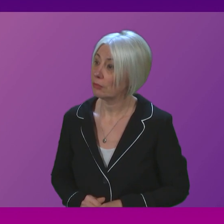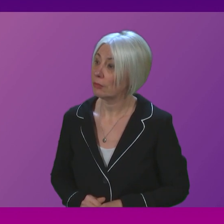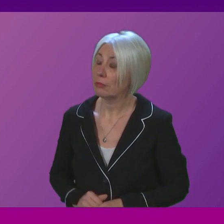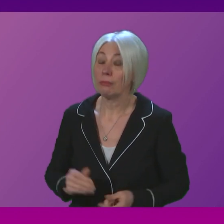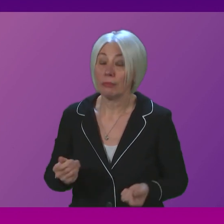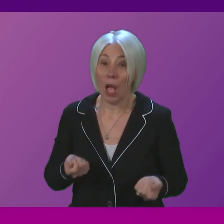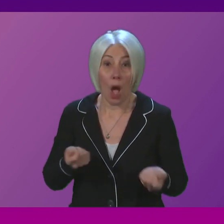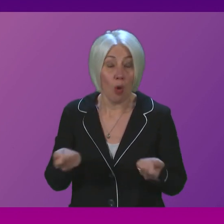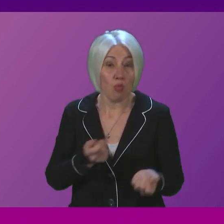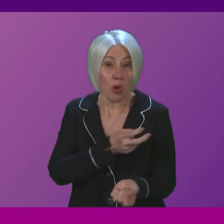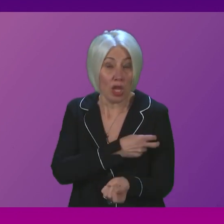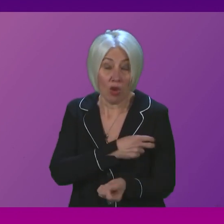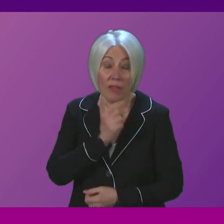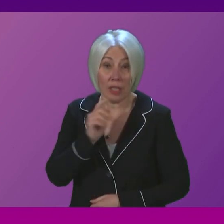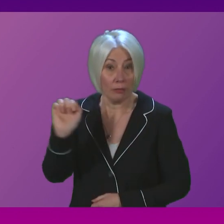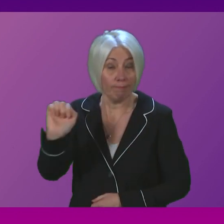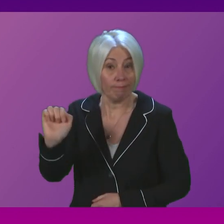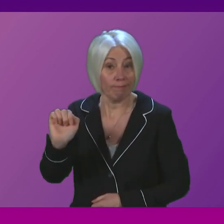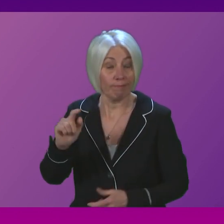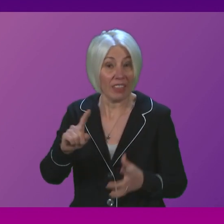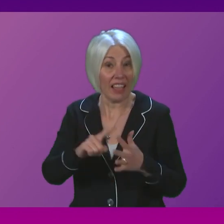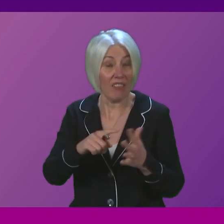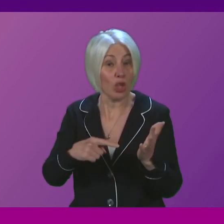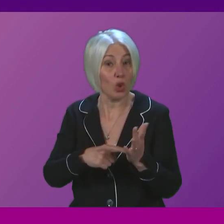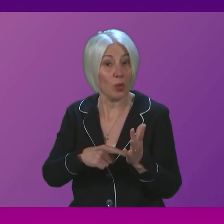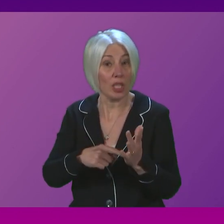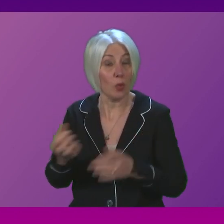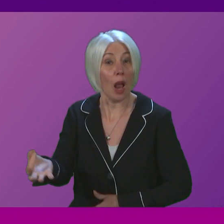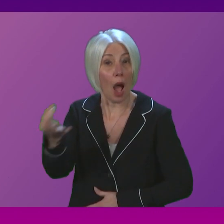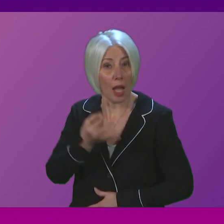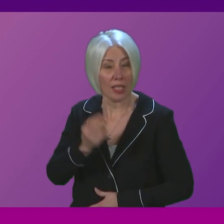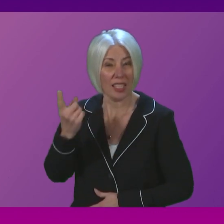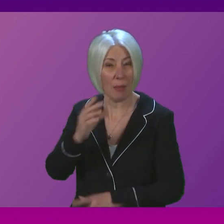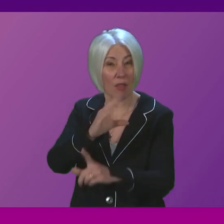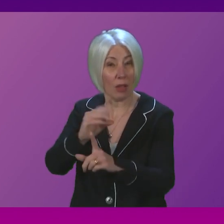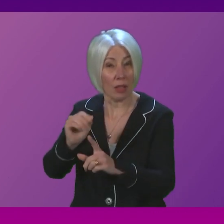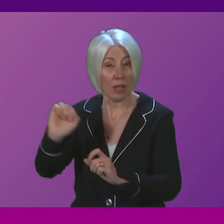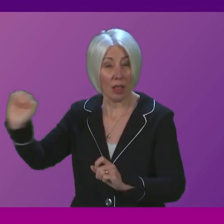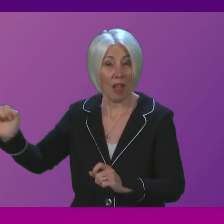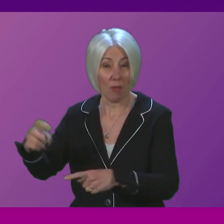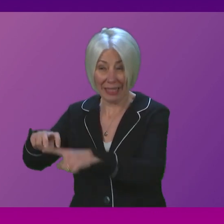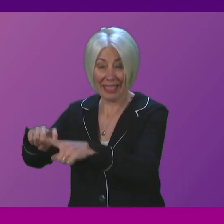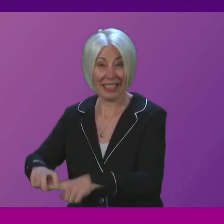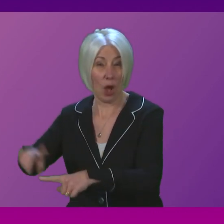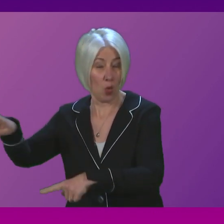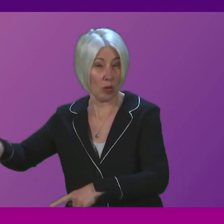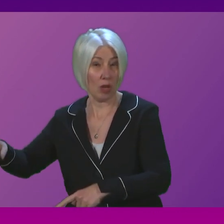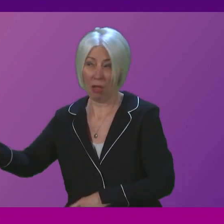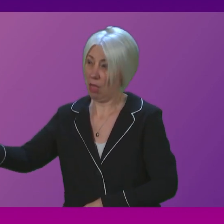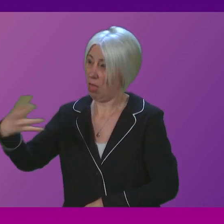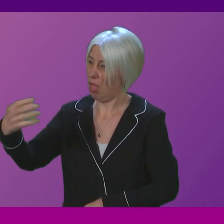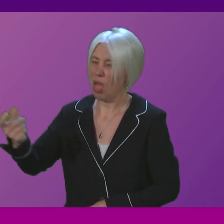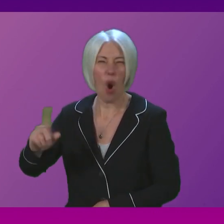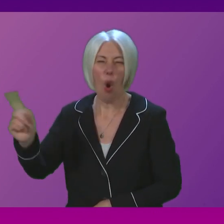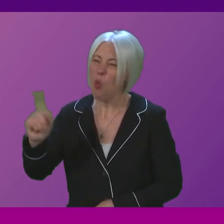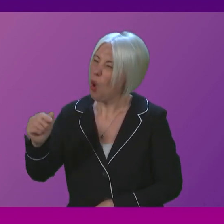As Evelyn Tweed was asking that really important question a member of the Conservative Benchies from a sedentary position was asking what has